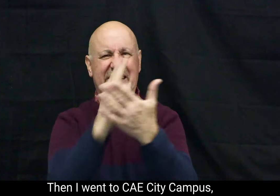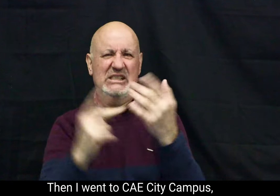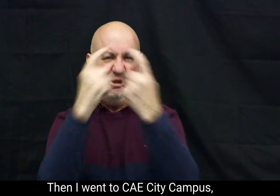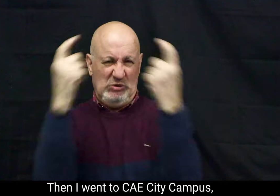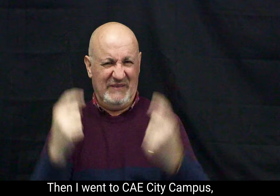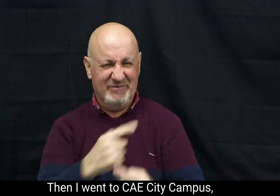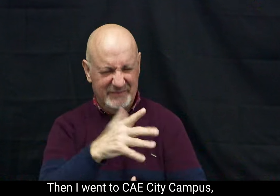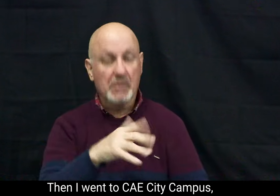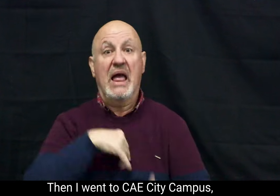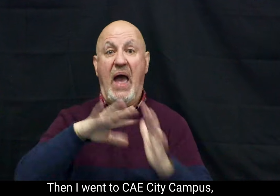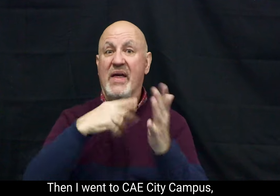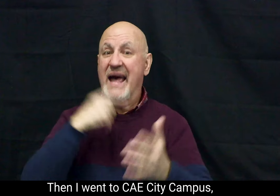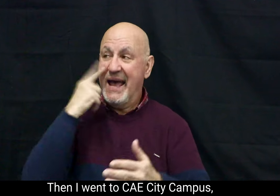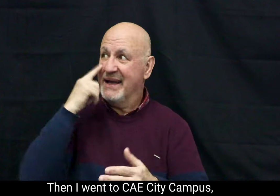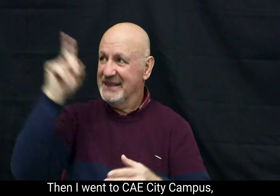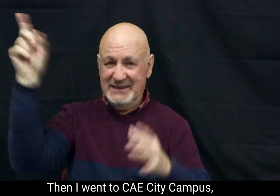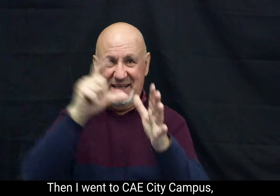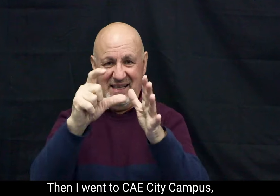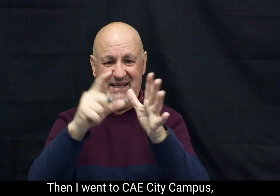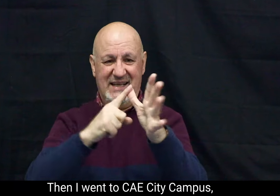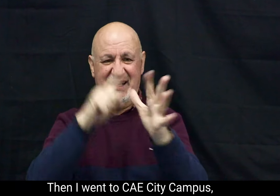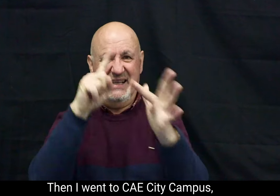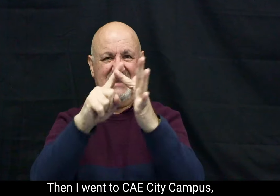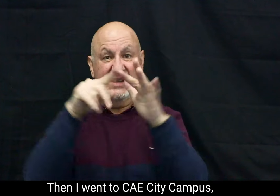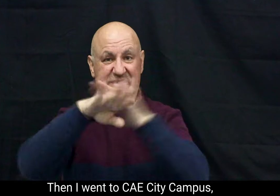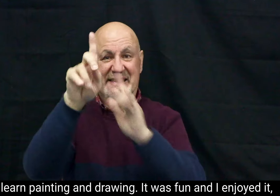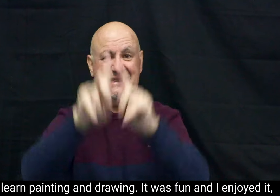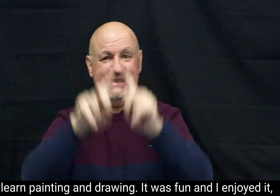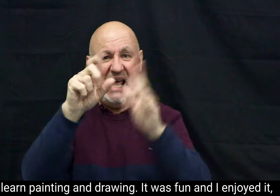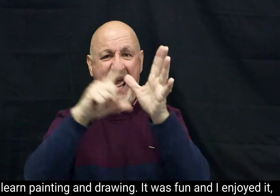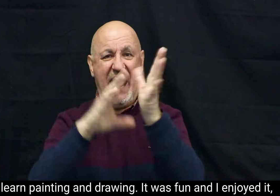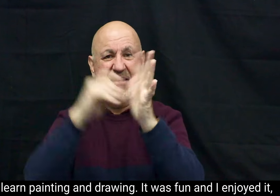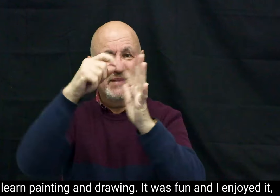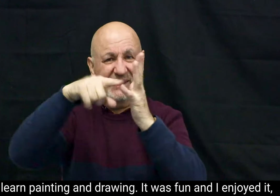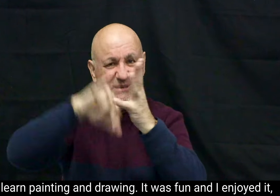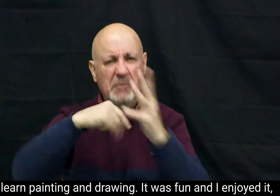I went to CAE City Campus to learn painting and drawing.